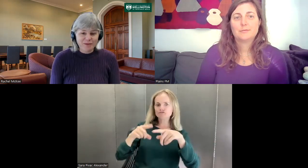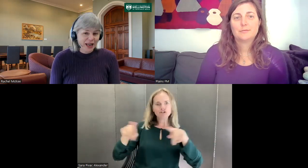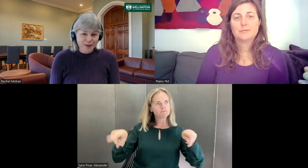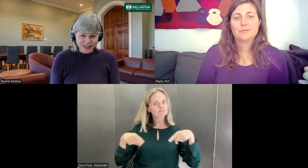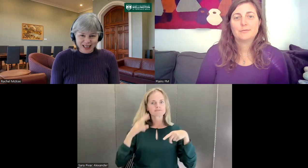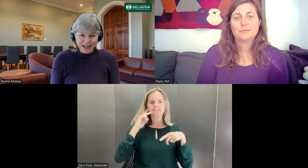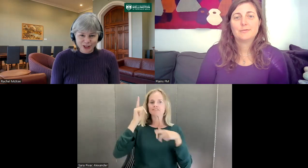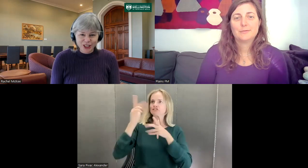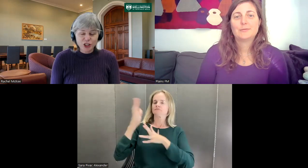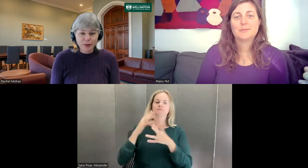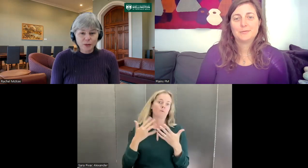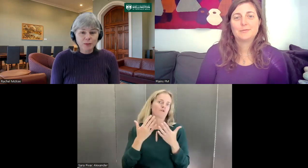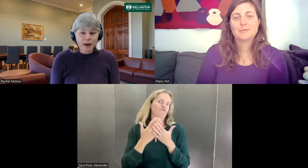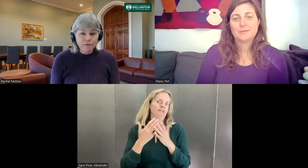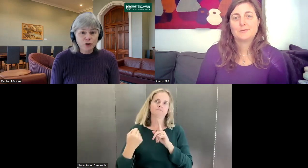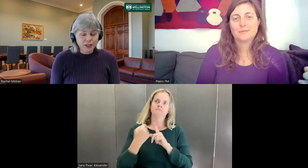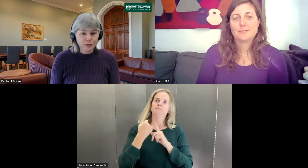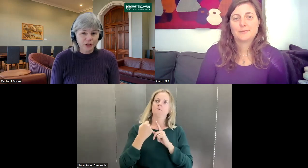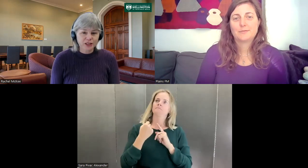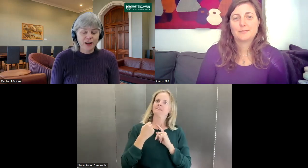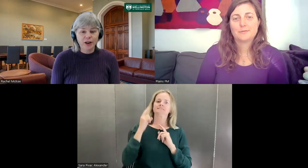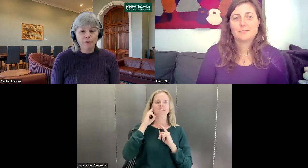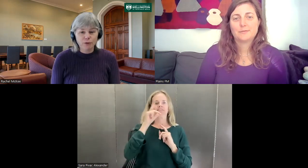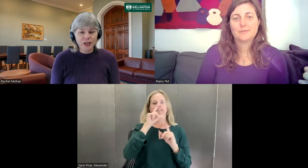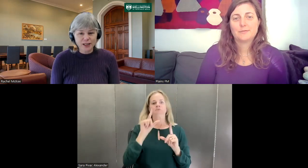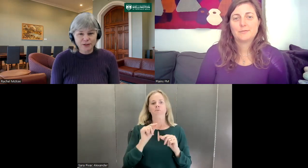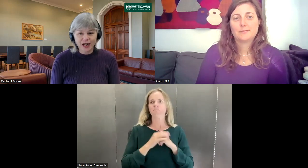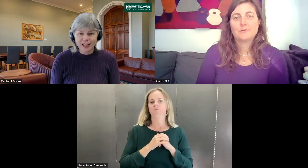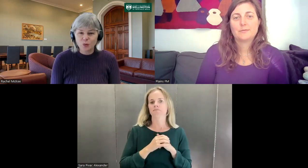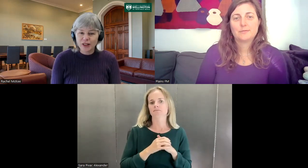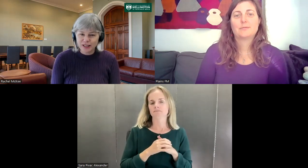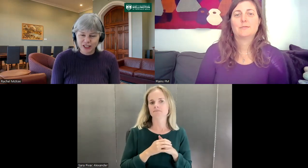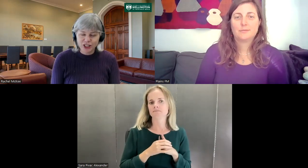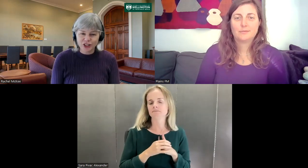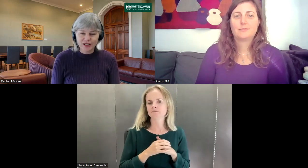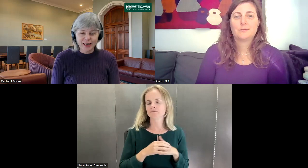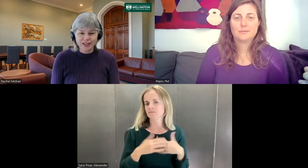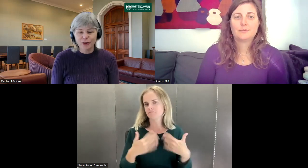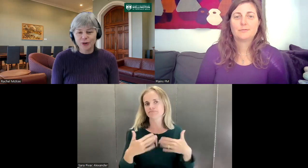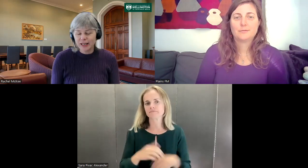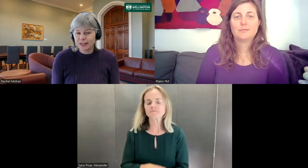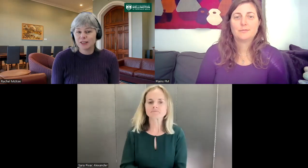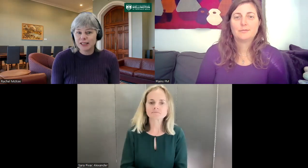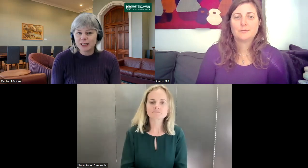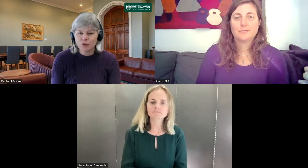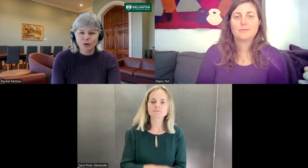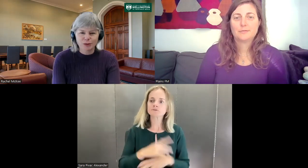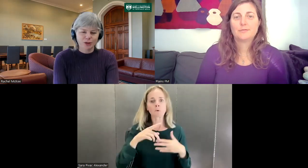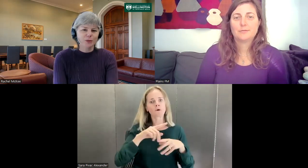became a sign language teacher. But that was my first experience of having a fully deaf class with deaf teachers and, you know, getting a different sense of what was possible.